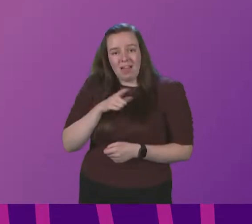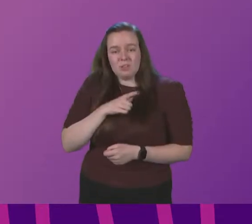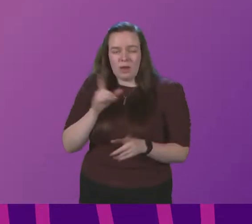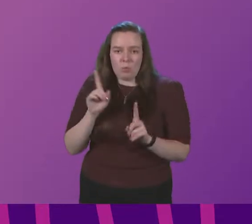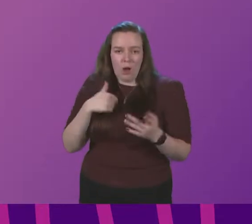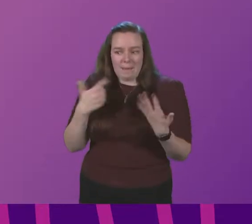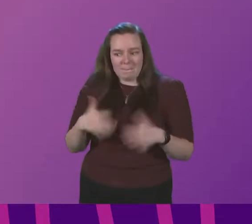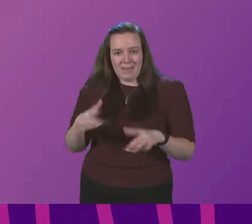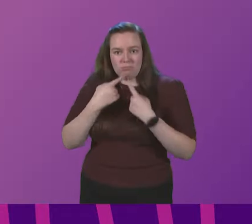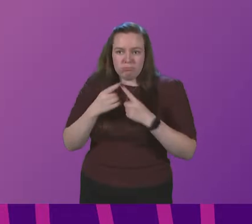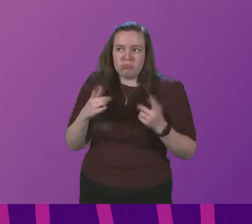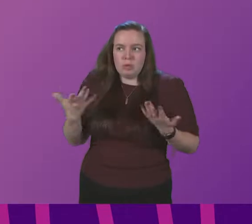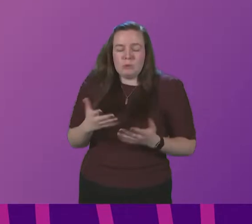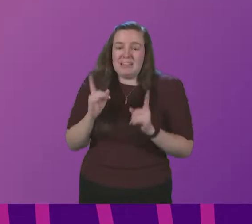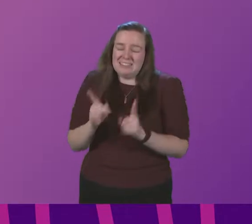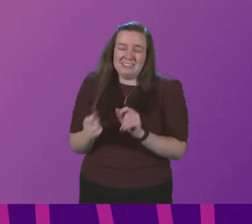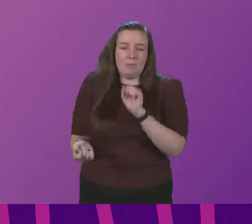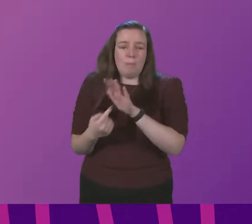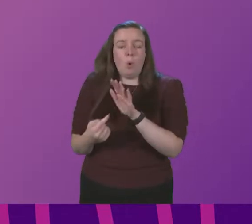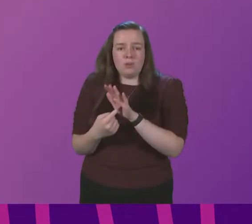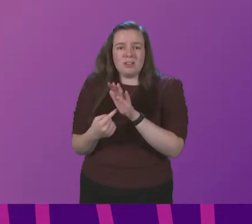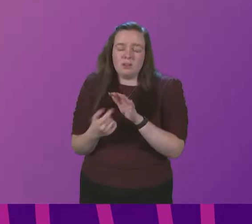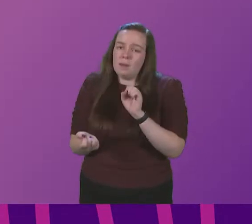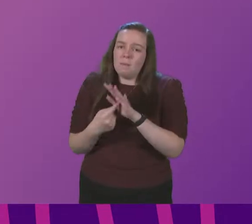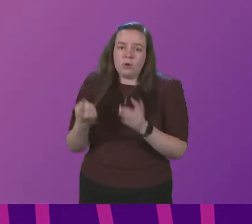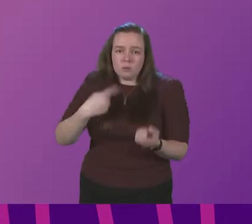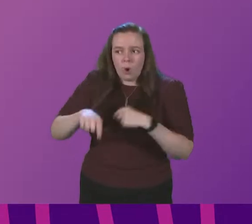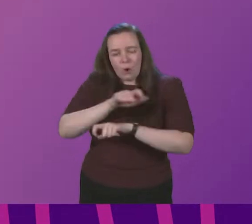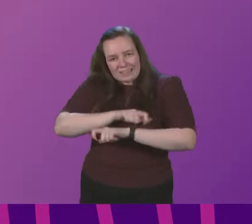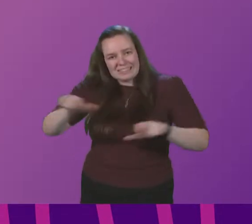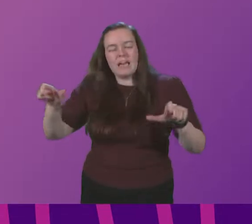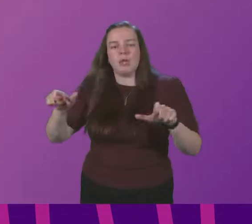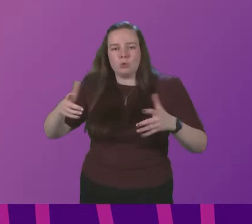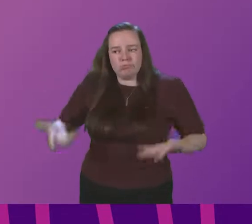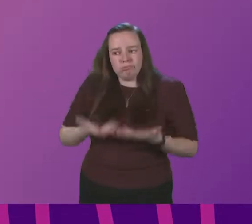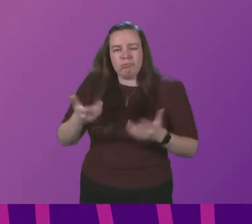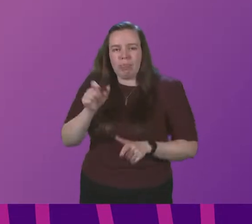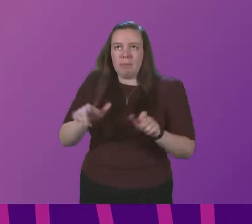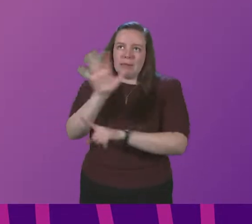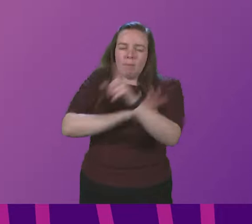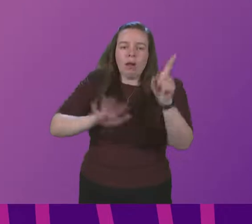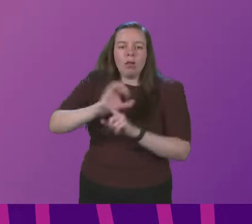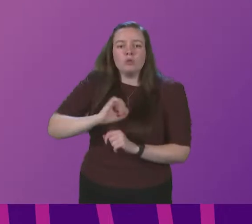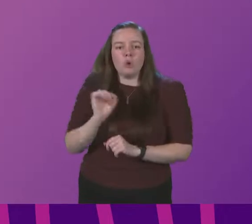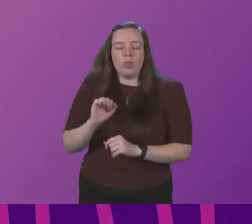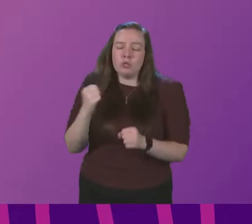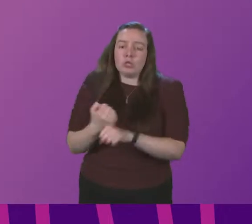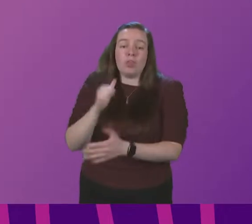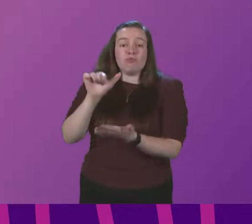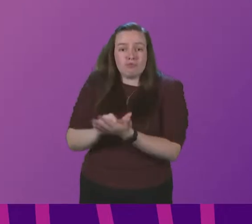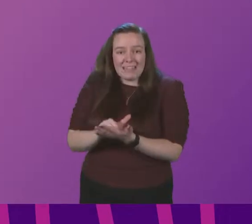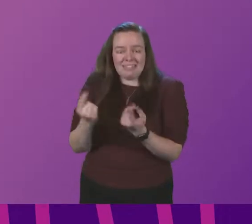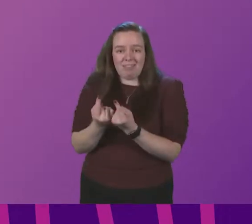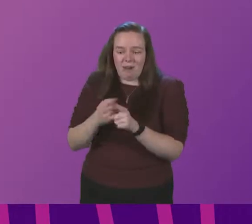set out today is so important and it's why it is so important that we all continue to urge the people across Scotland to do the right thing by